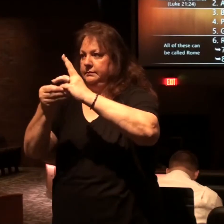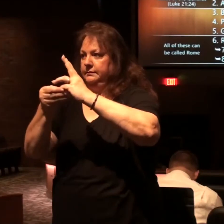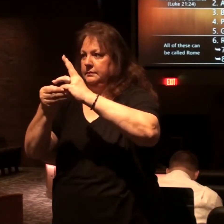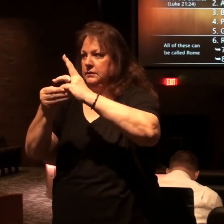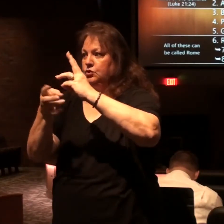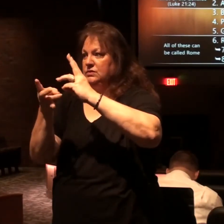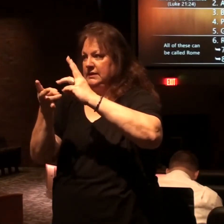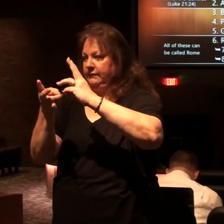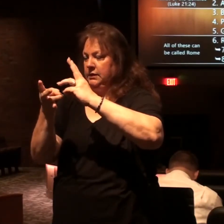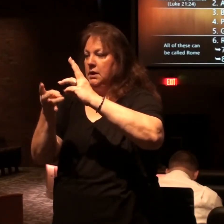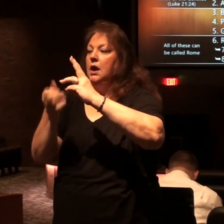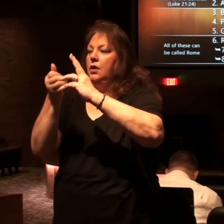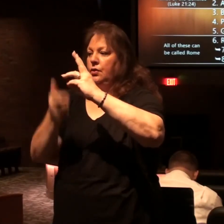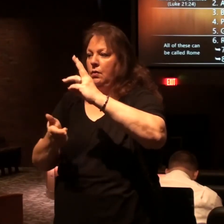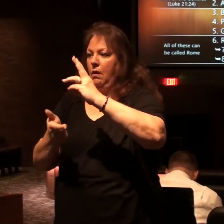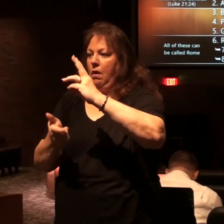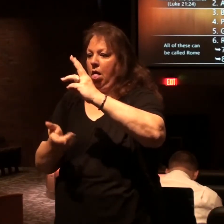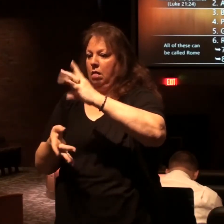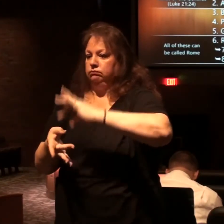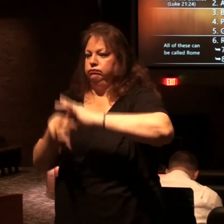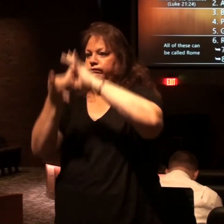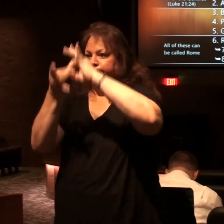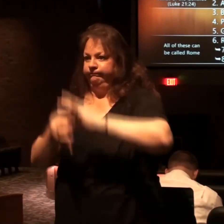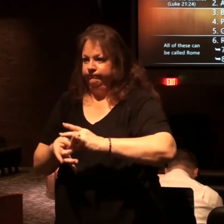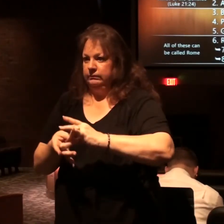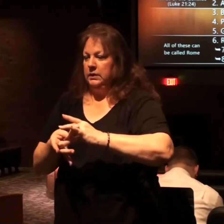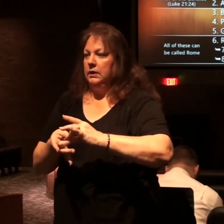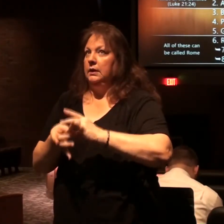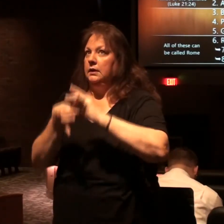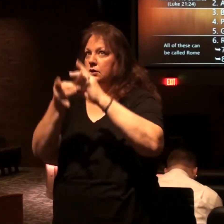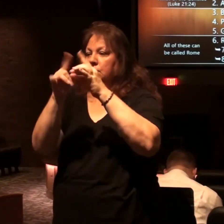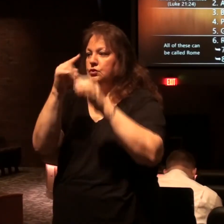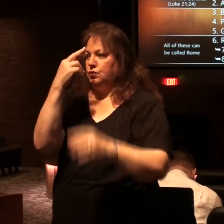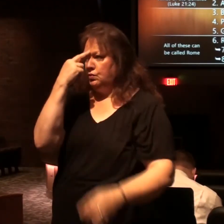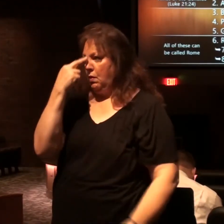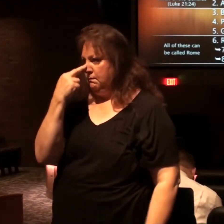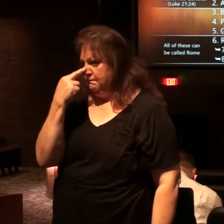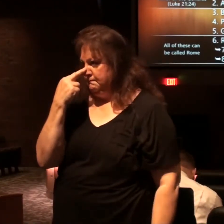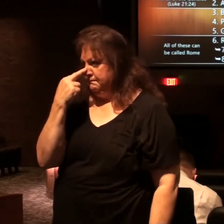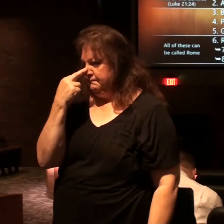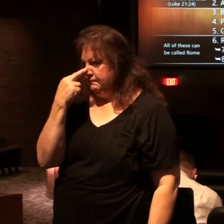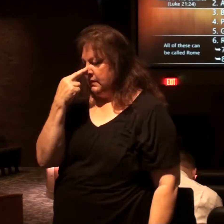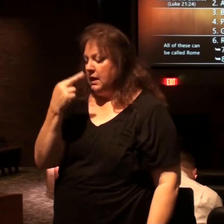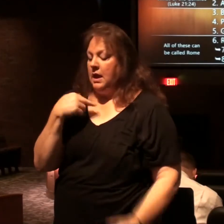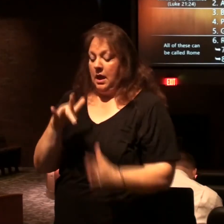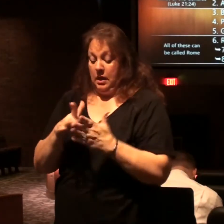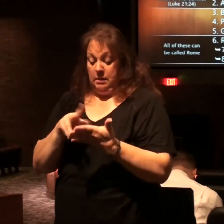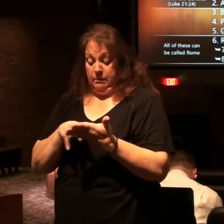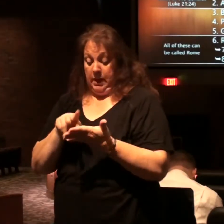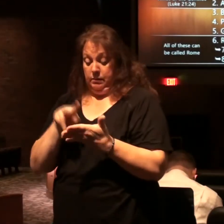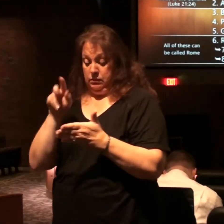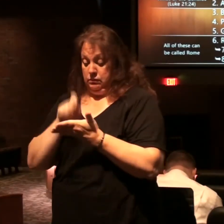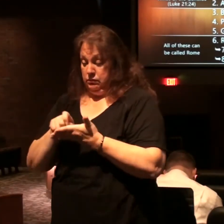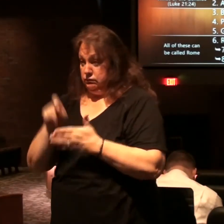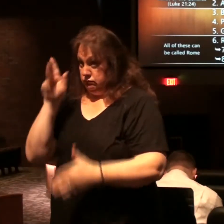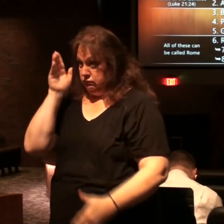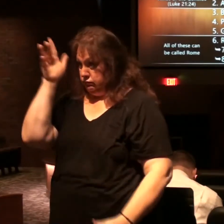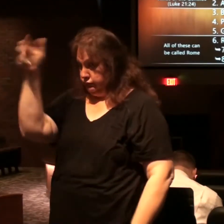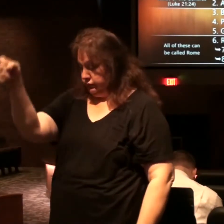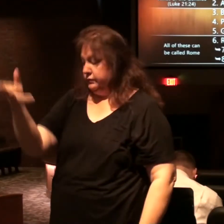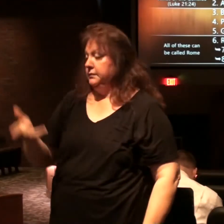because they're all inseparably connected with Rome and the scripture prophetic revelation